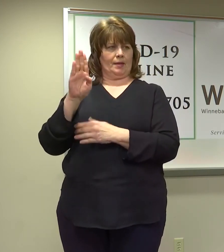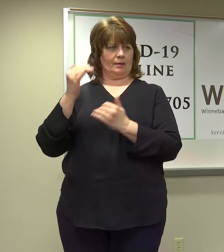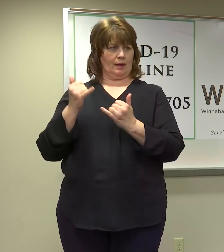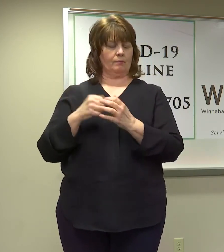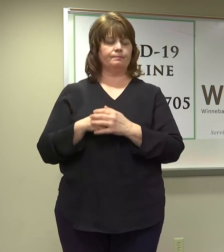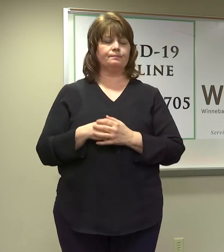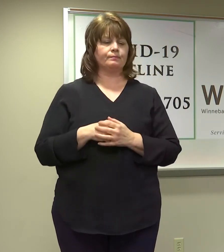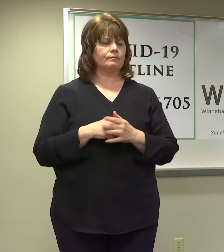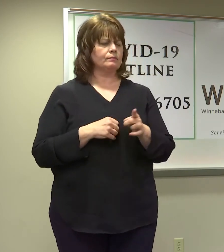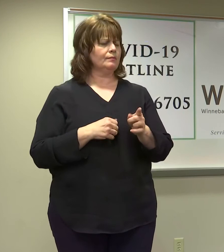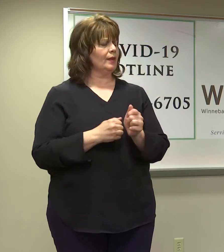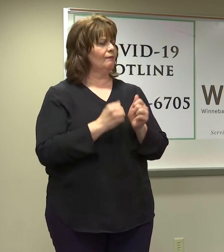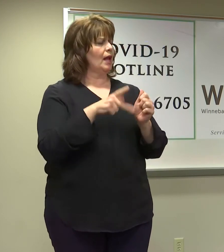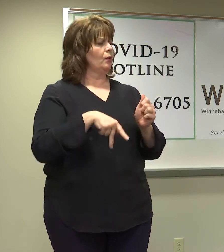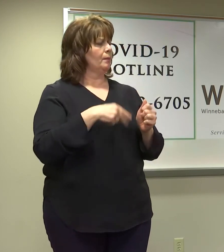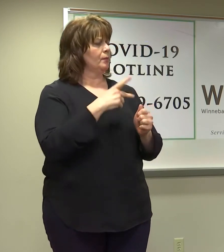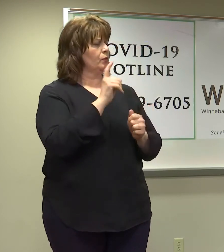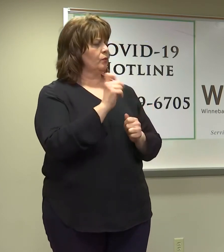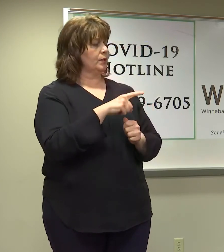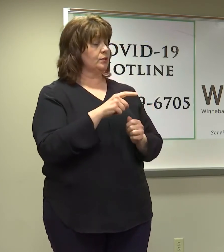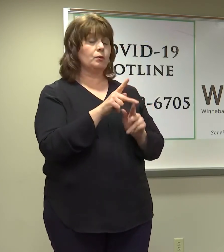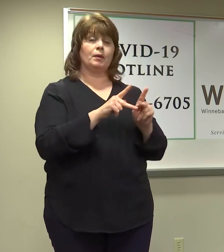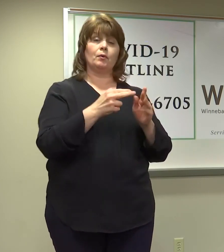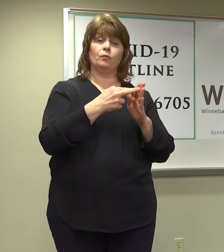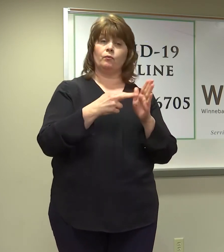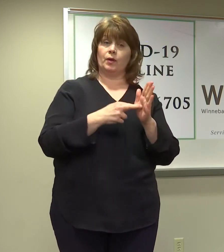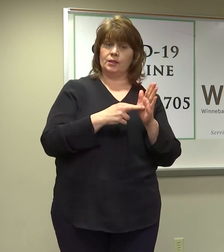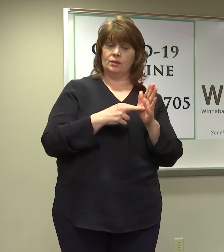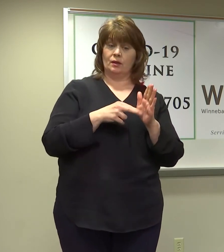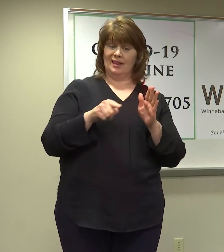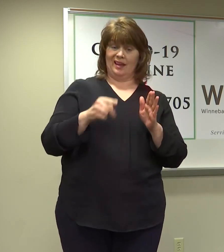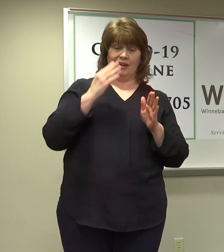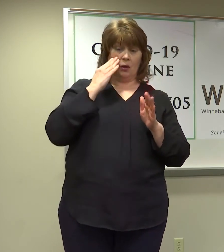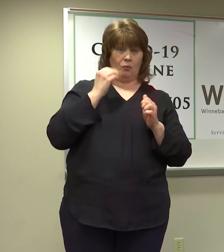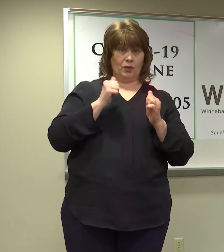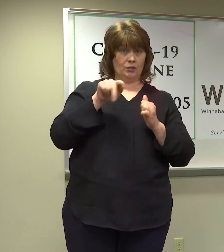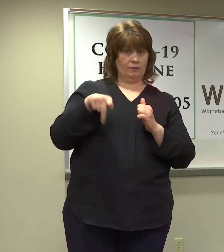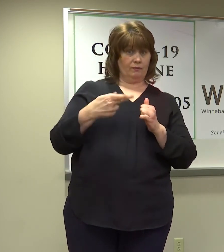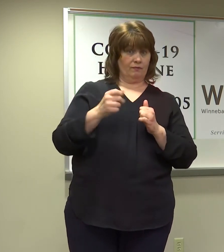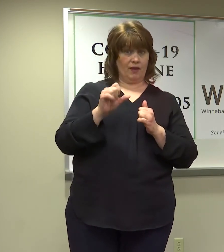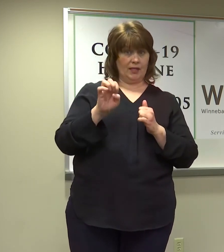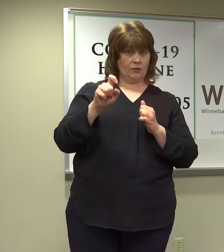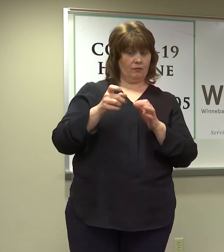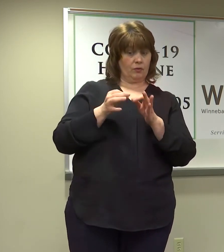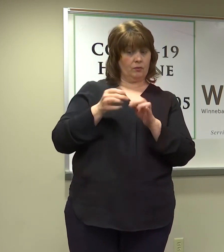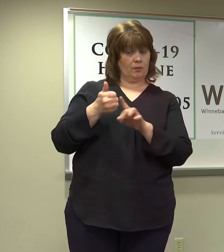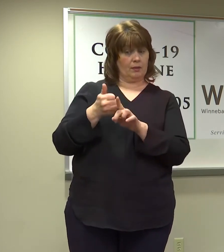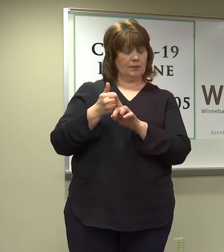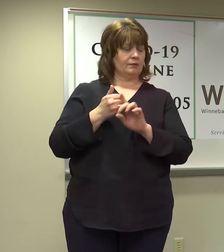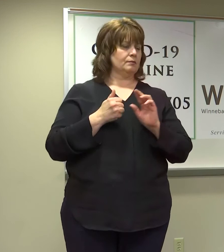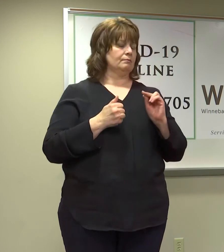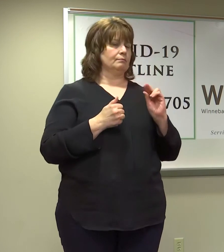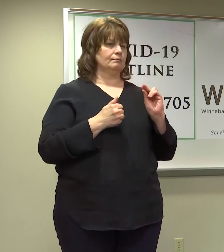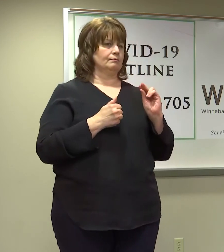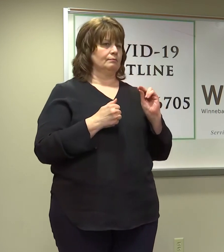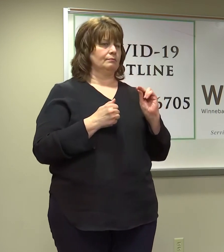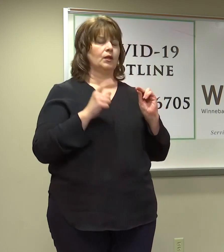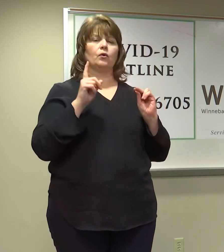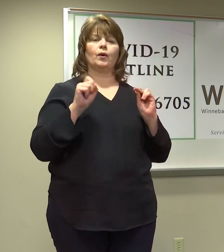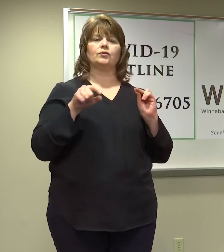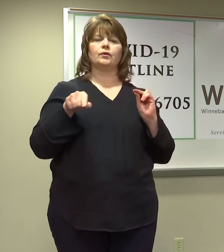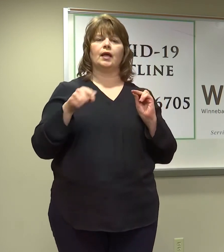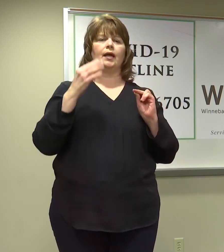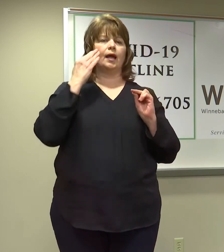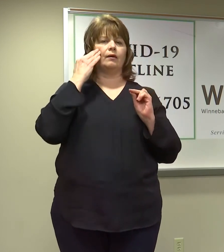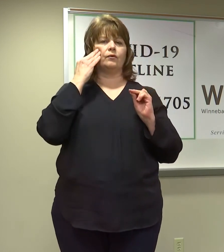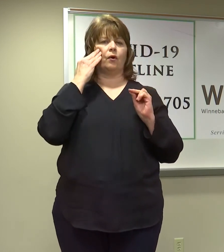So, do people then, when they register, do they get any inclination as to what phase they're in? Or do they have to interpret that on their own? No. The question is, do they